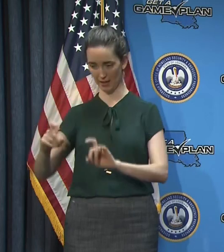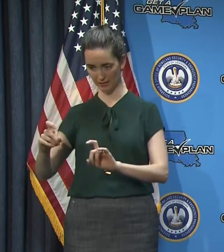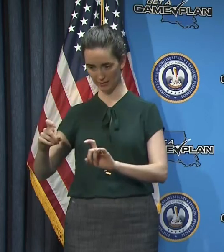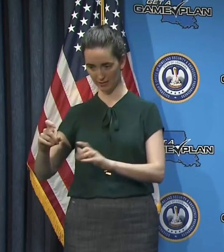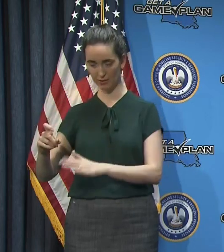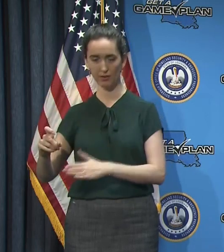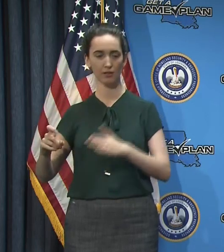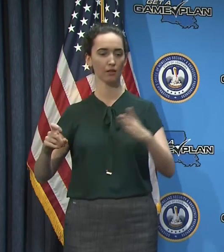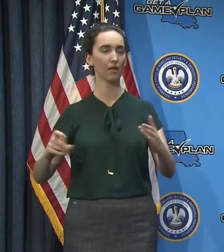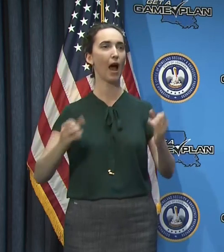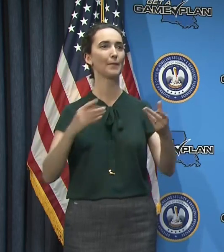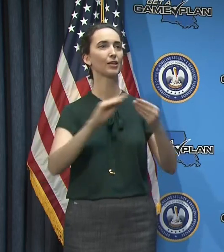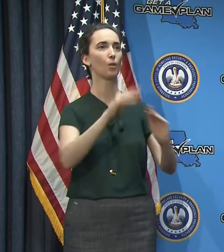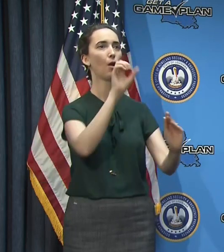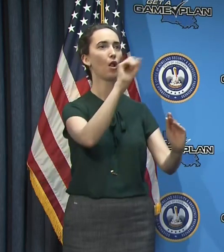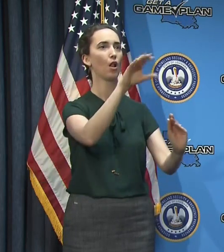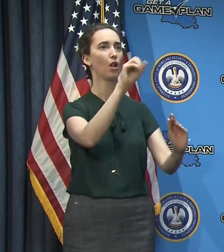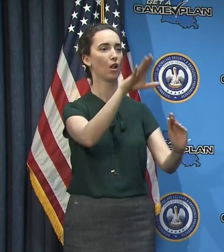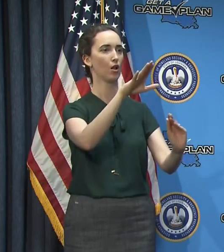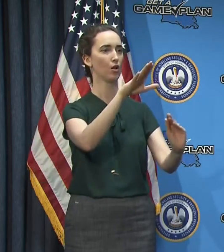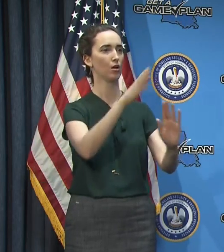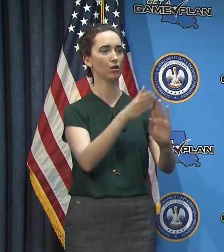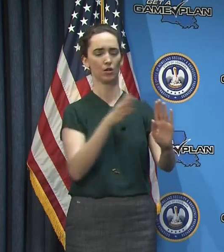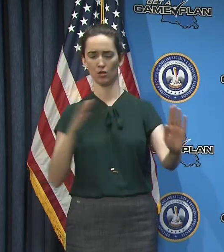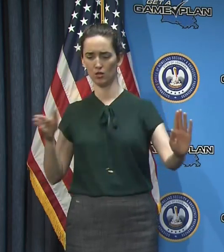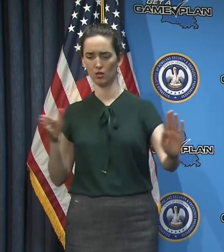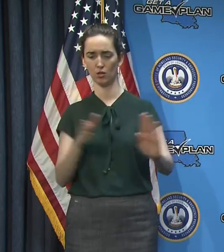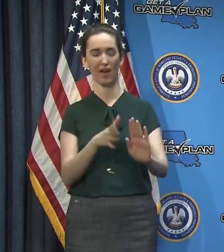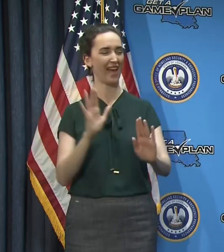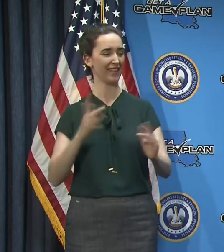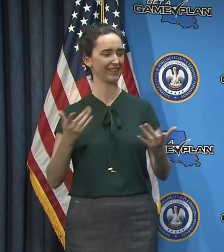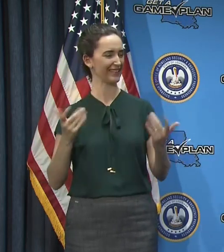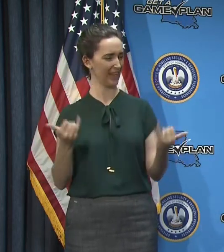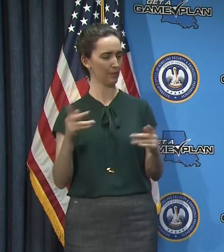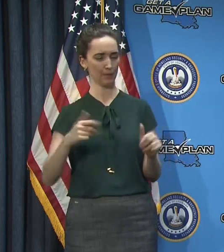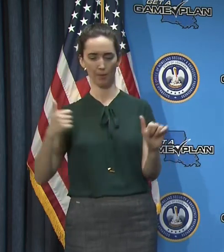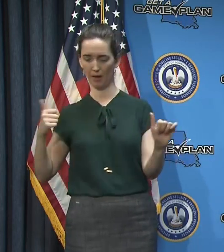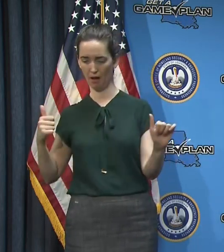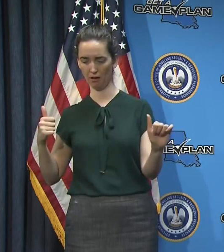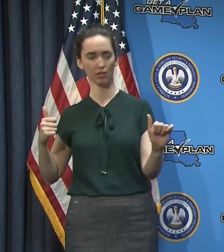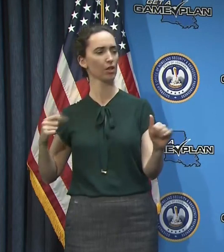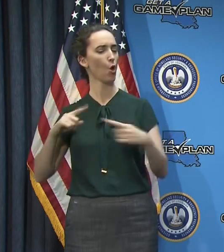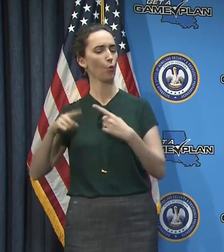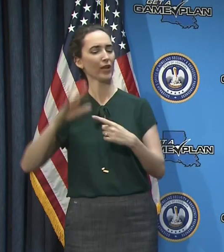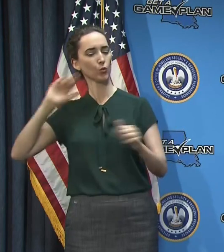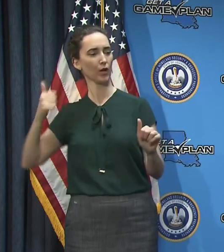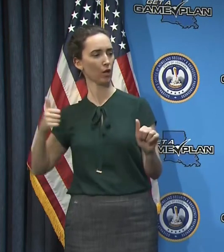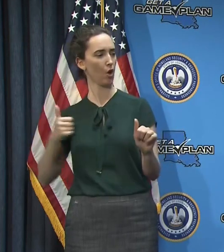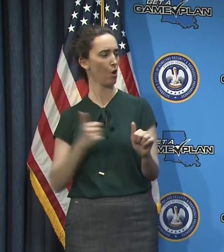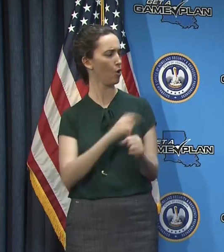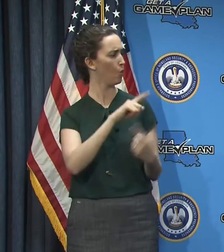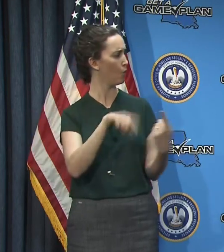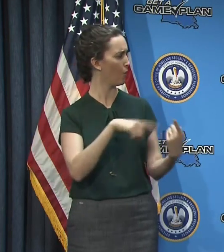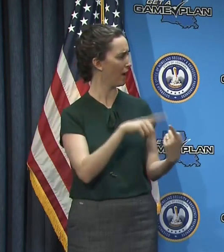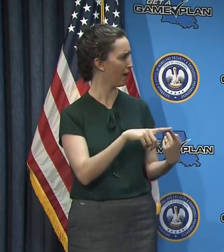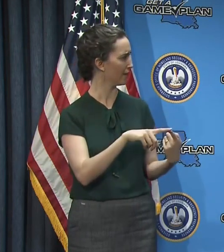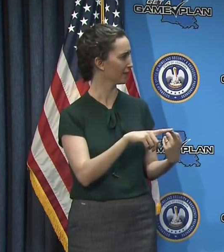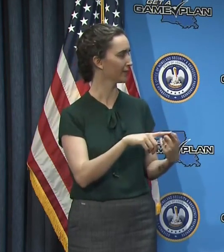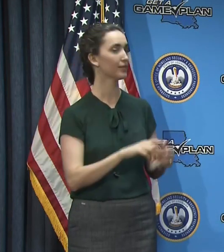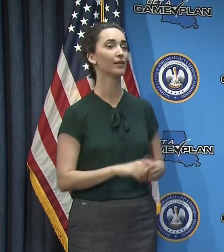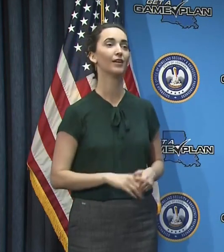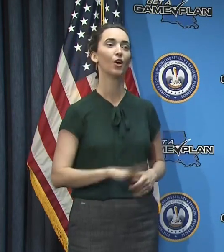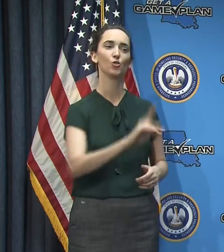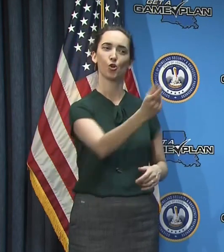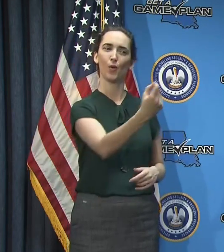and what's being, and when can we see that lag close? it's not an easy question to